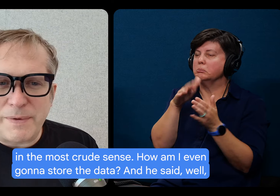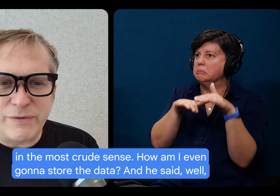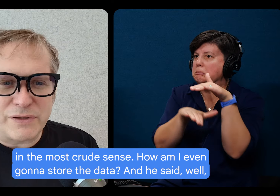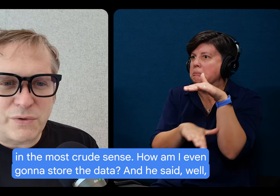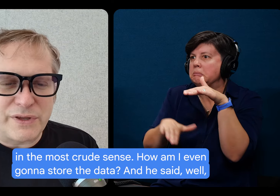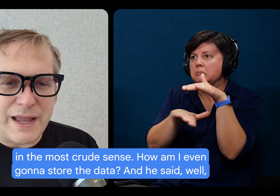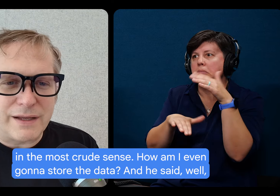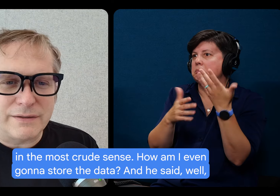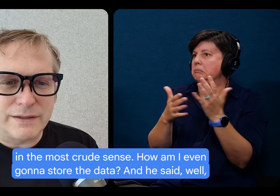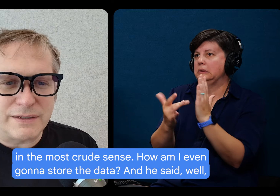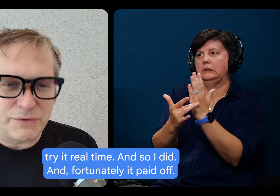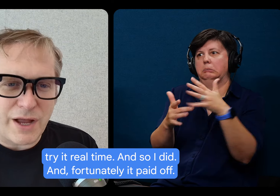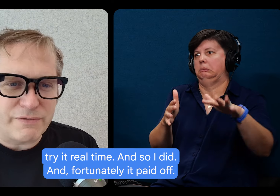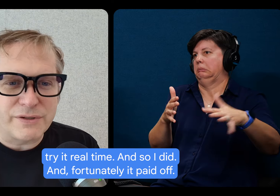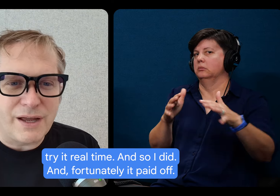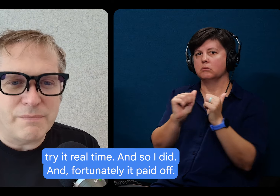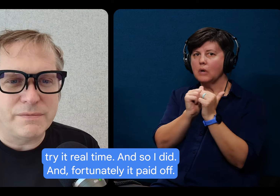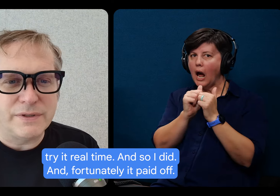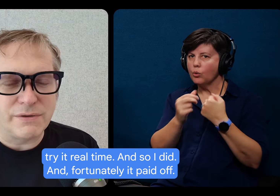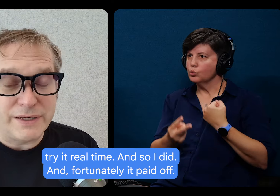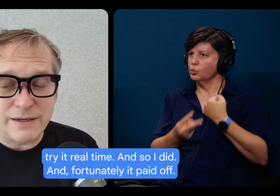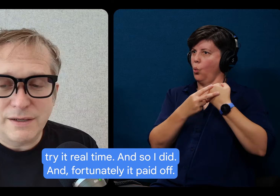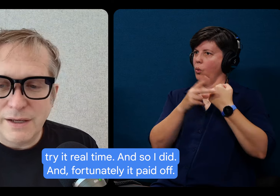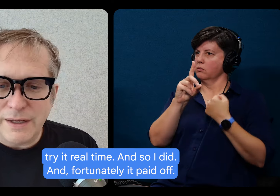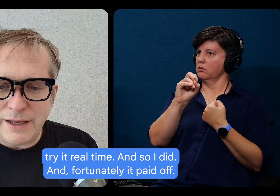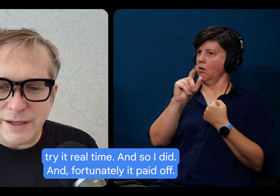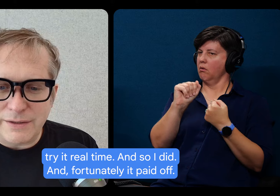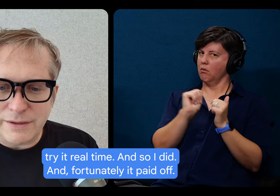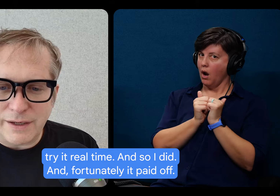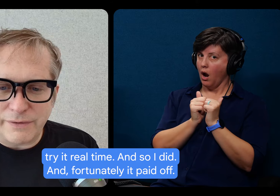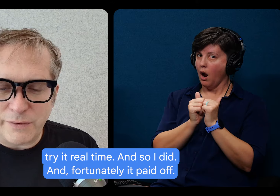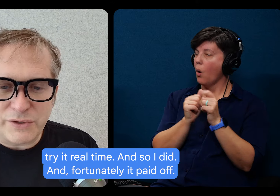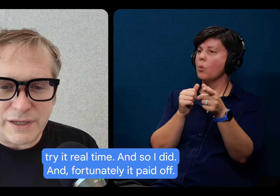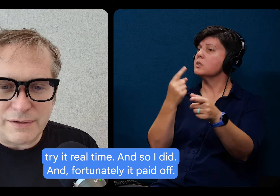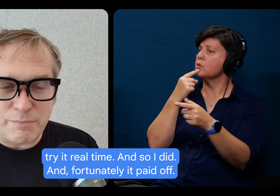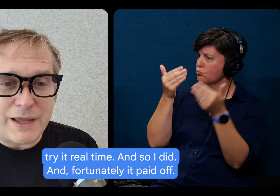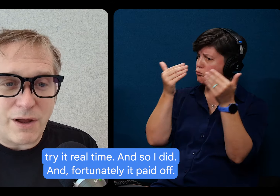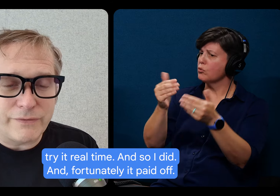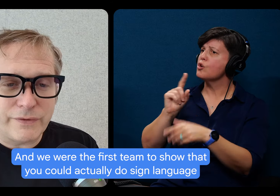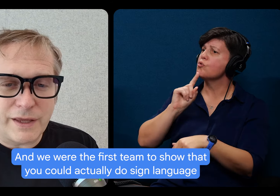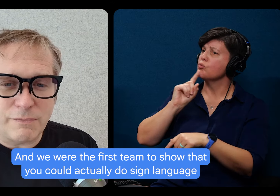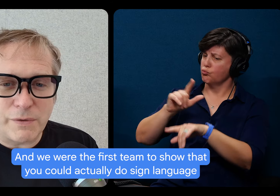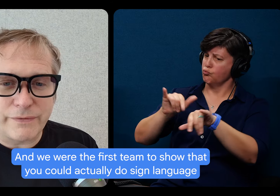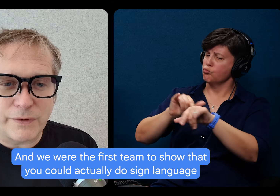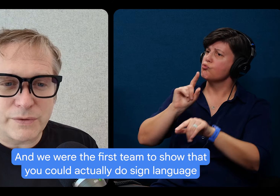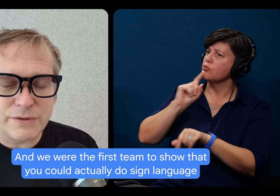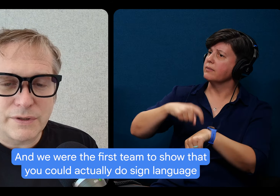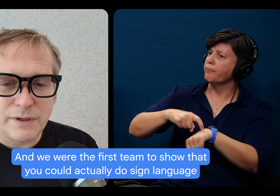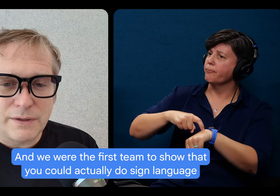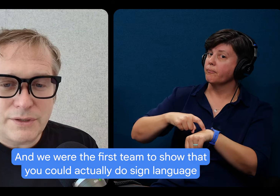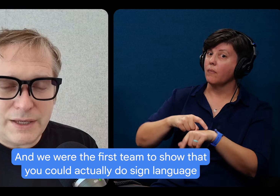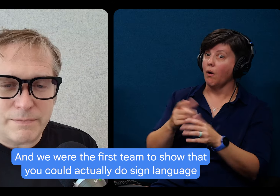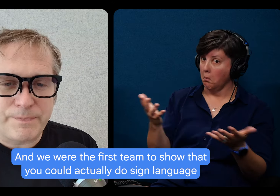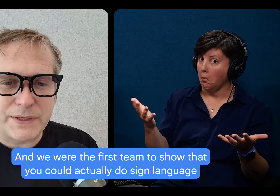How am I even going to store the data? And he said, well, try it real time. And so I did. And fortunately, it paid off. And we were the first